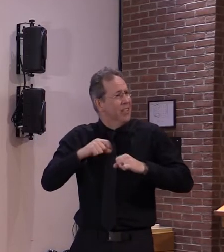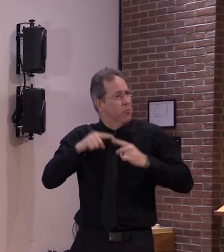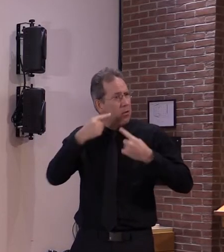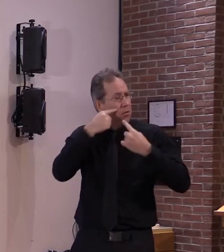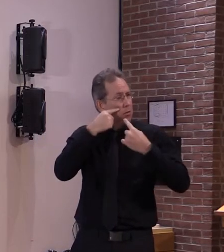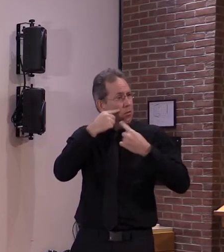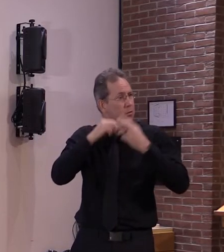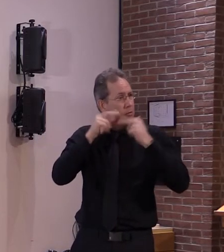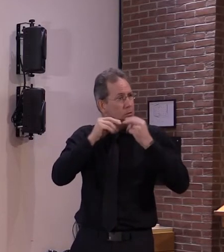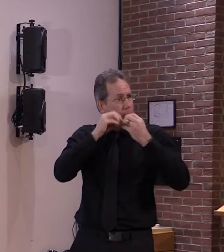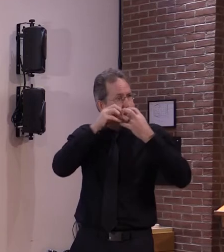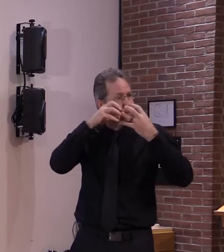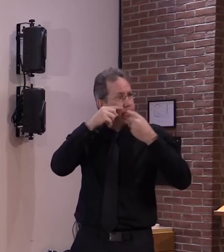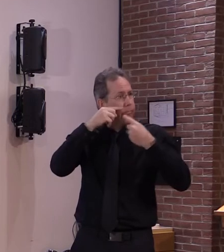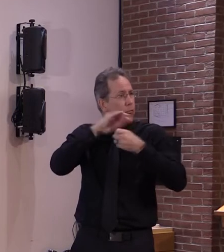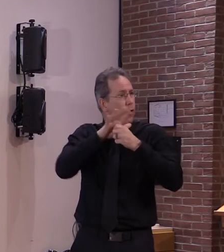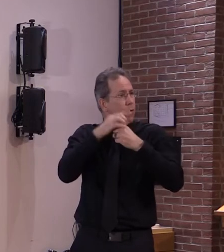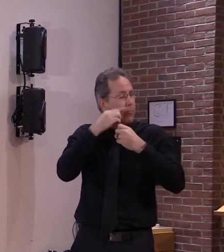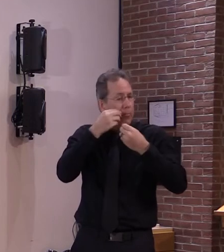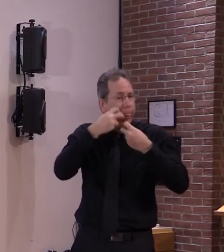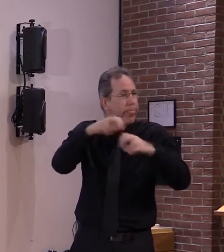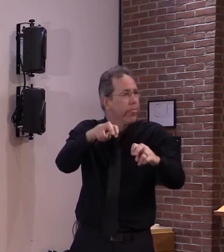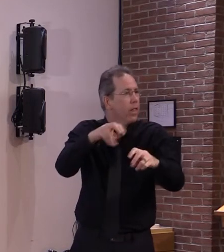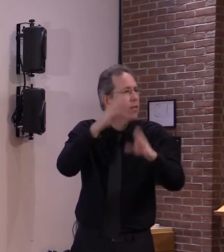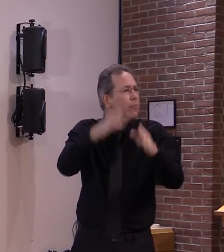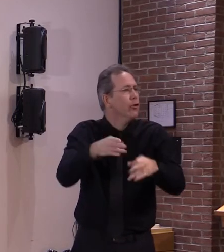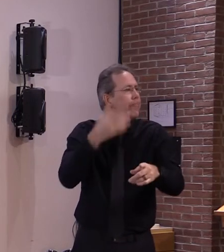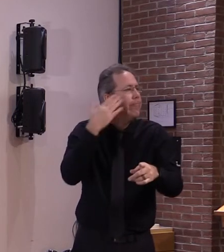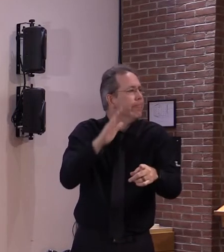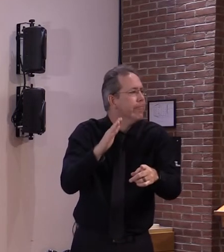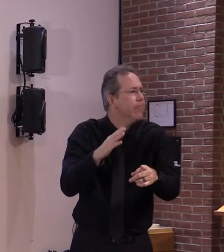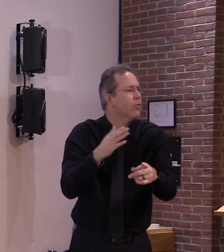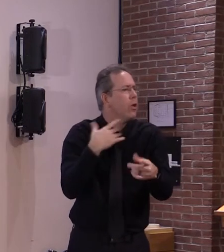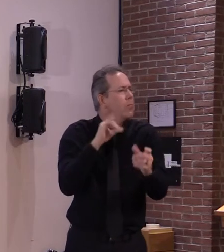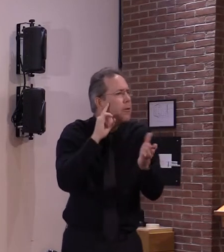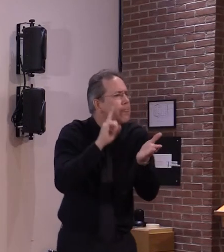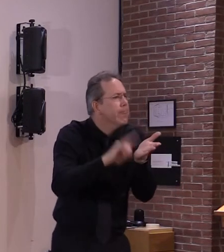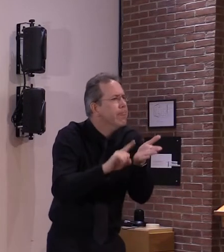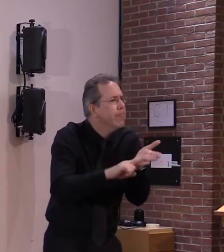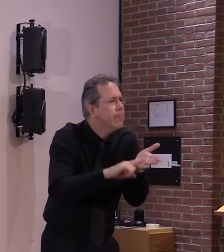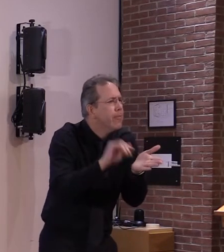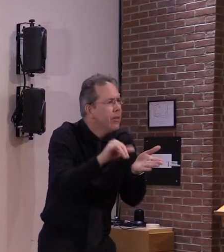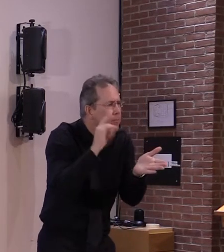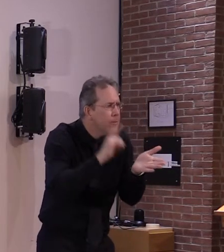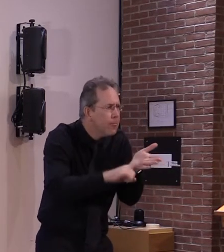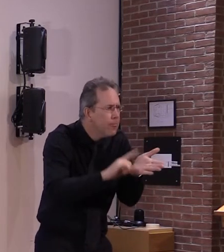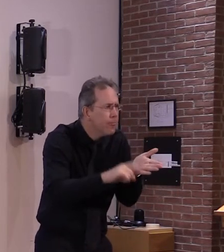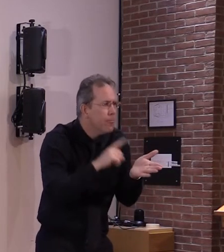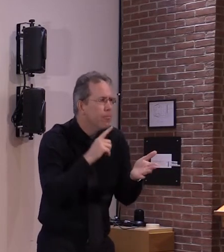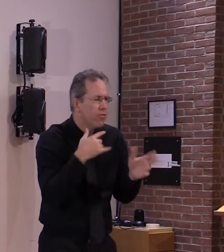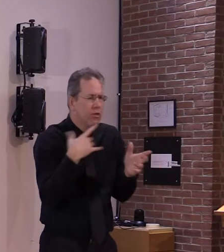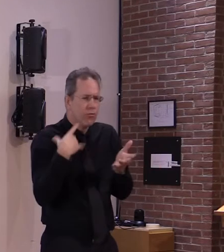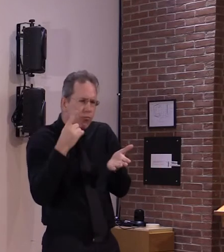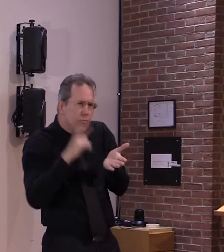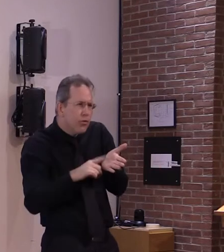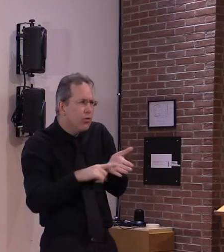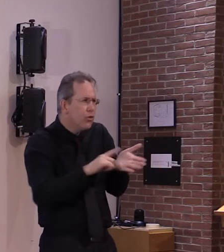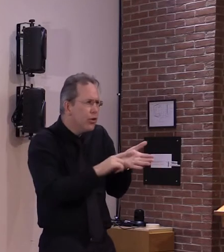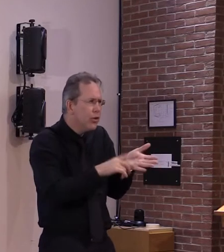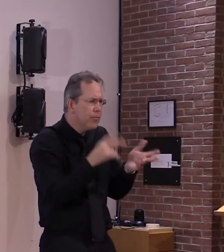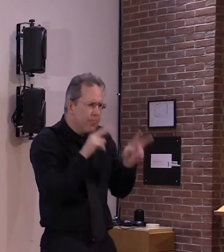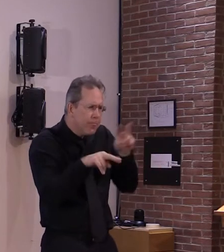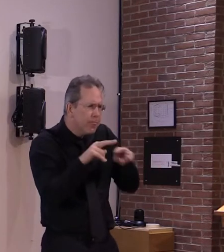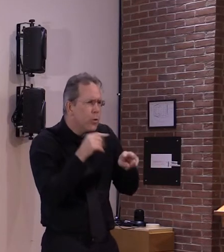and the studies that are being done their outcome measure their end point is people getting sick so